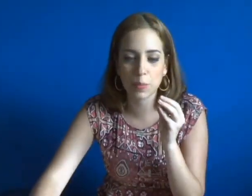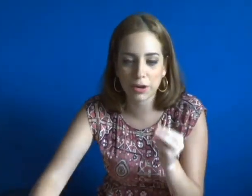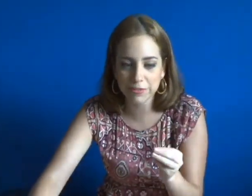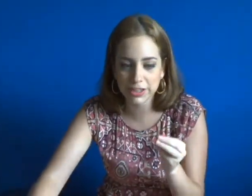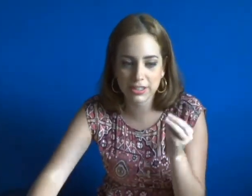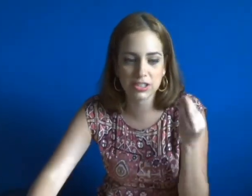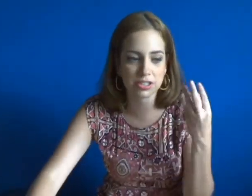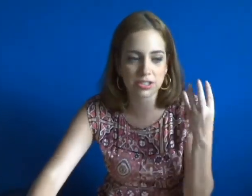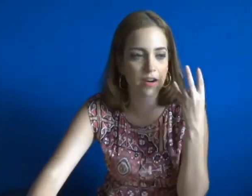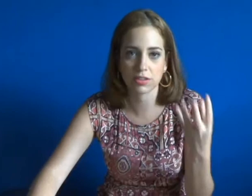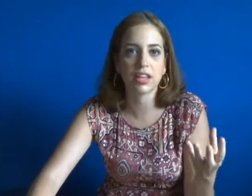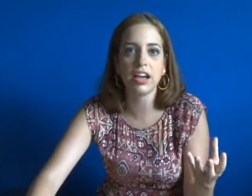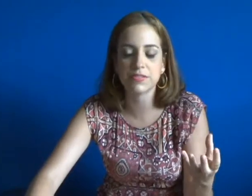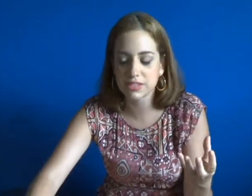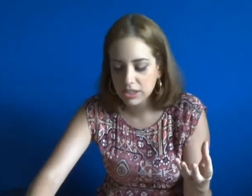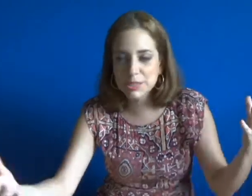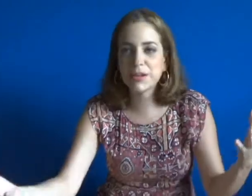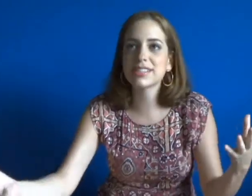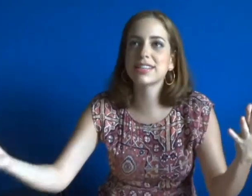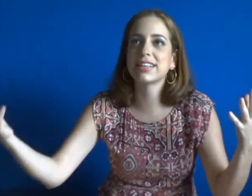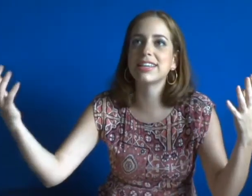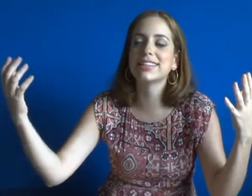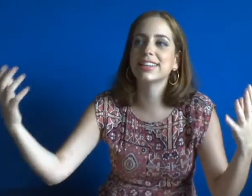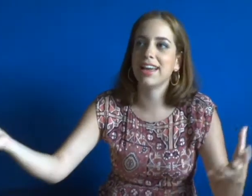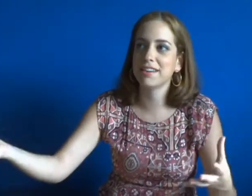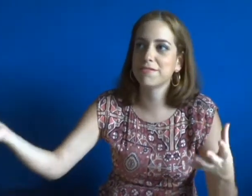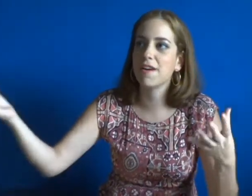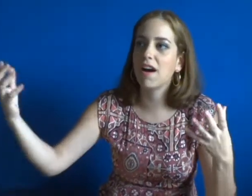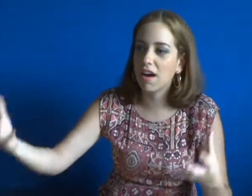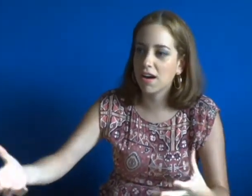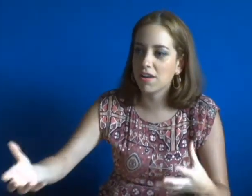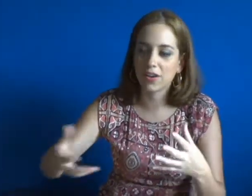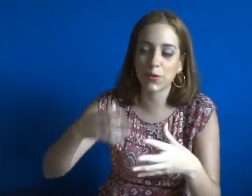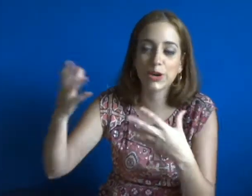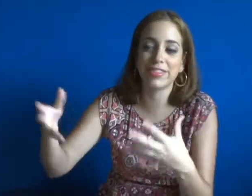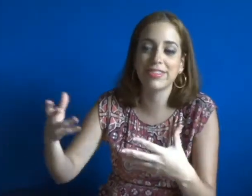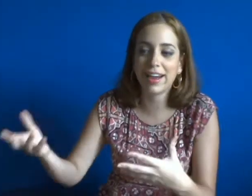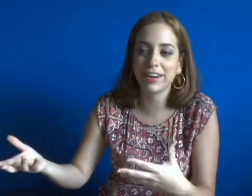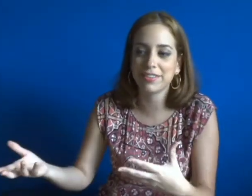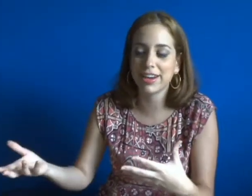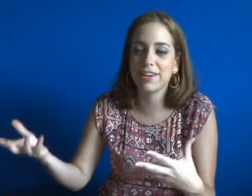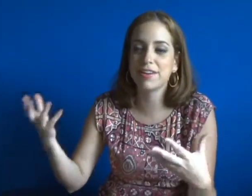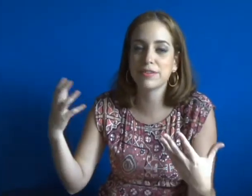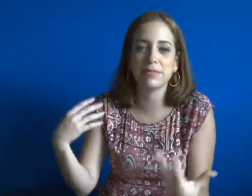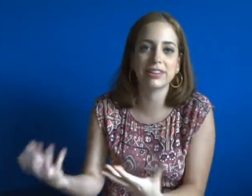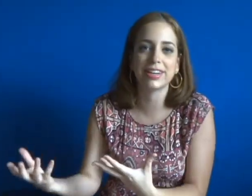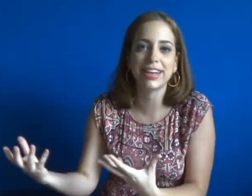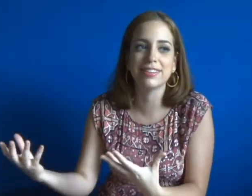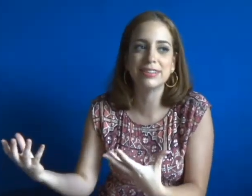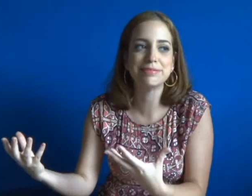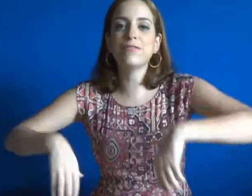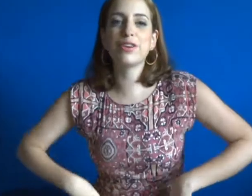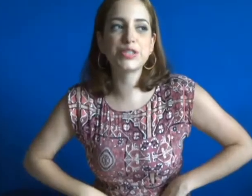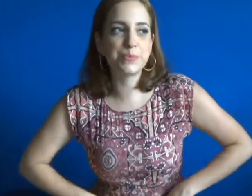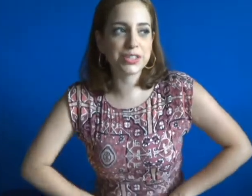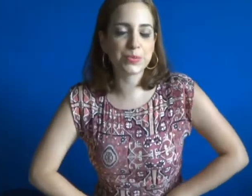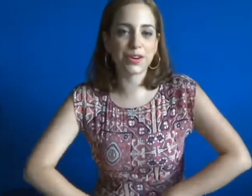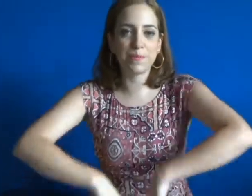so perfect, it's just our lives. It's basically the life or the diary of a millennial. All of those books were